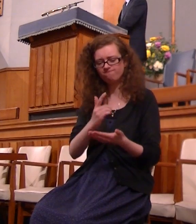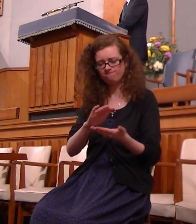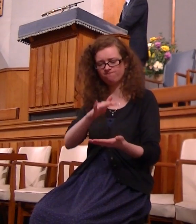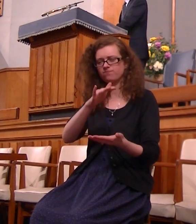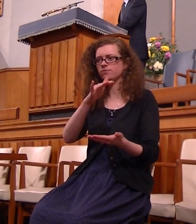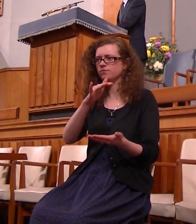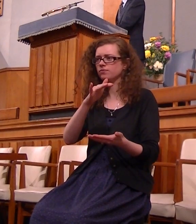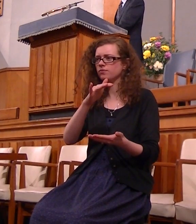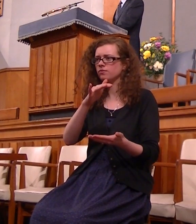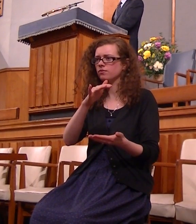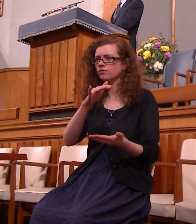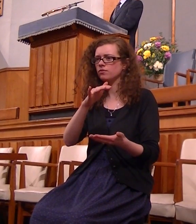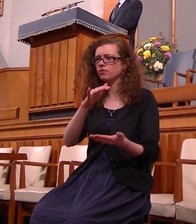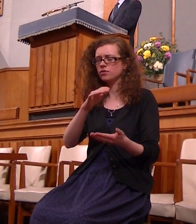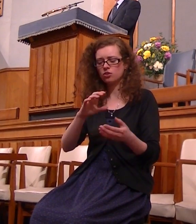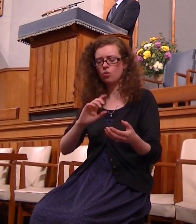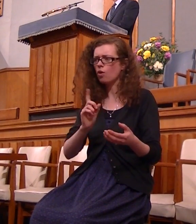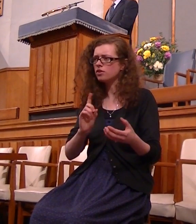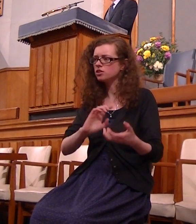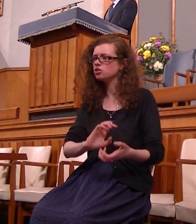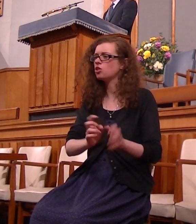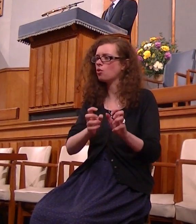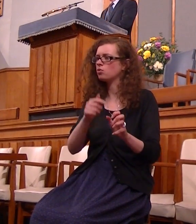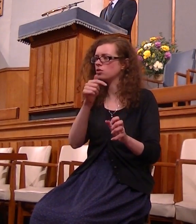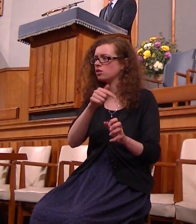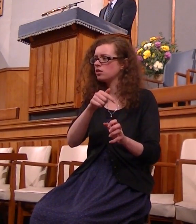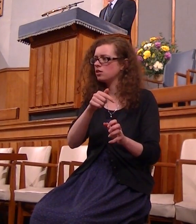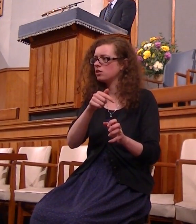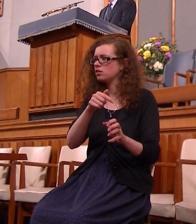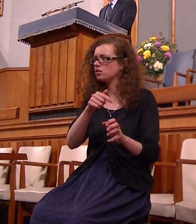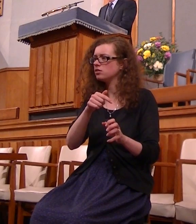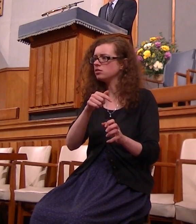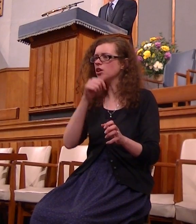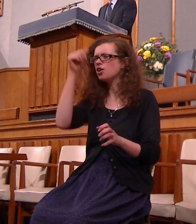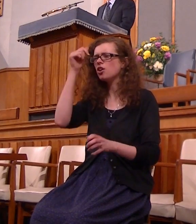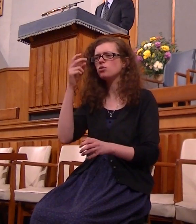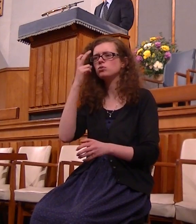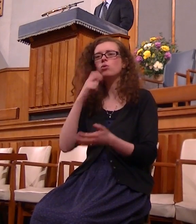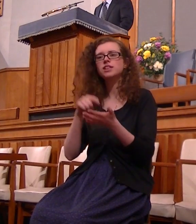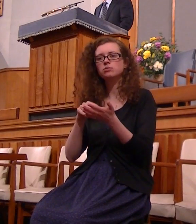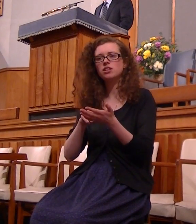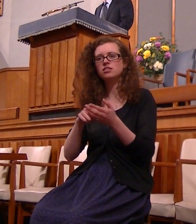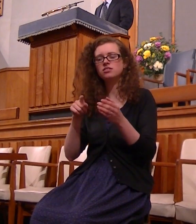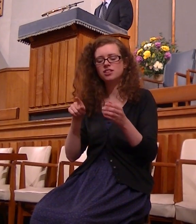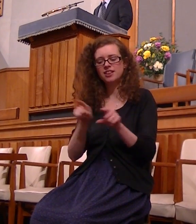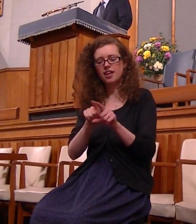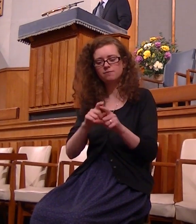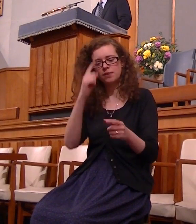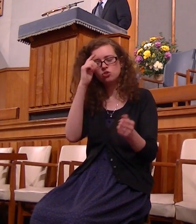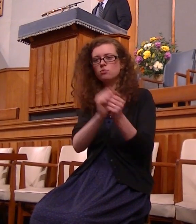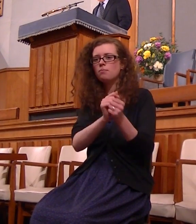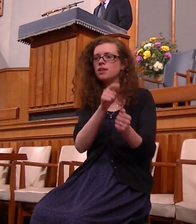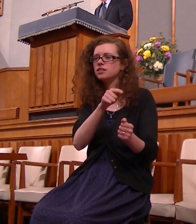Hebrew high heaps of stones such as the ancient would make memorials so